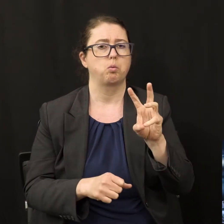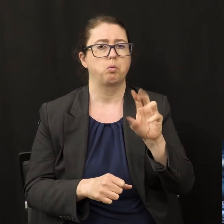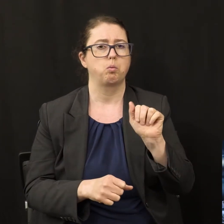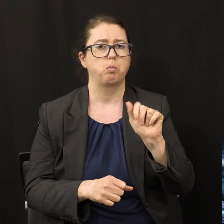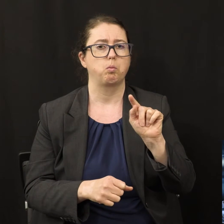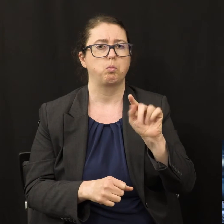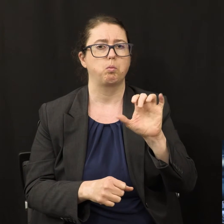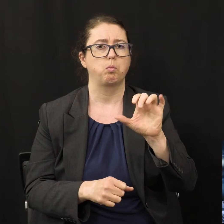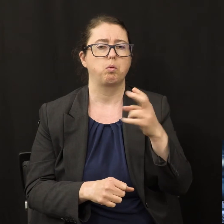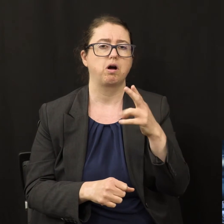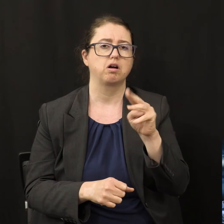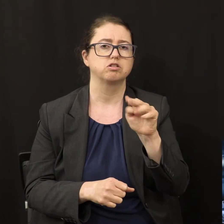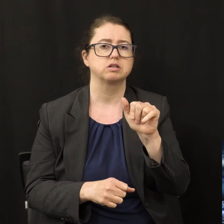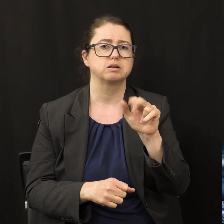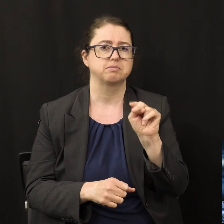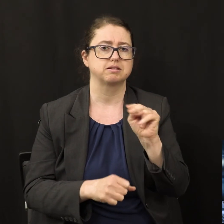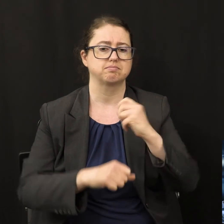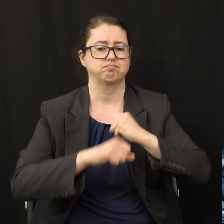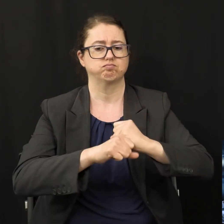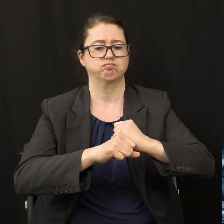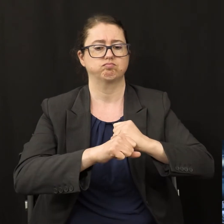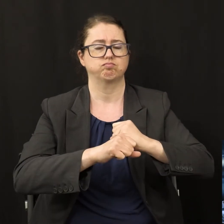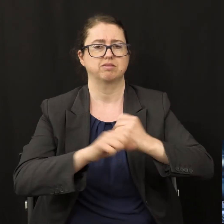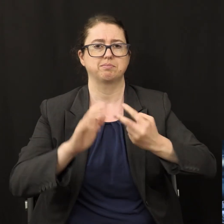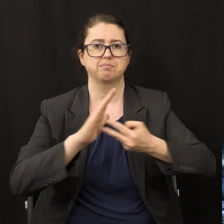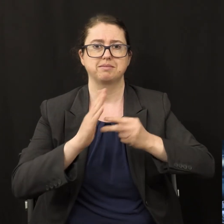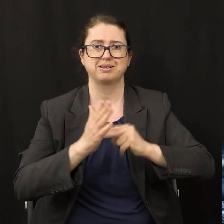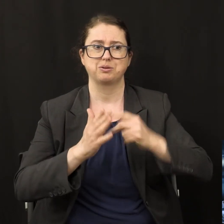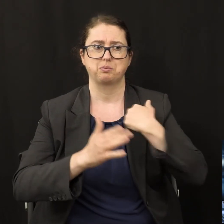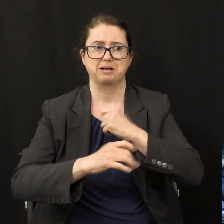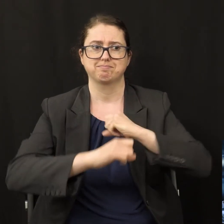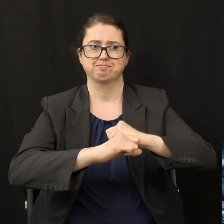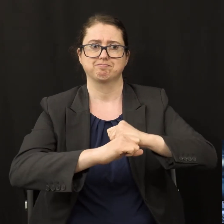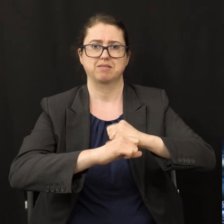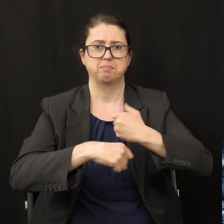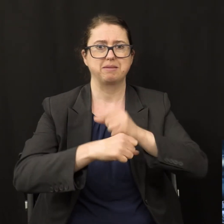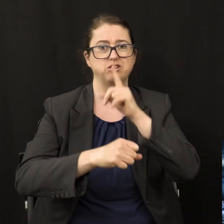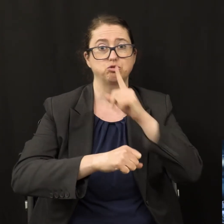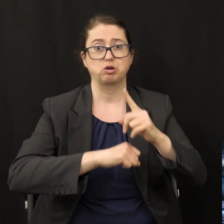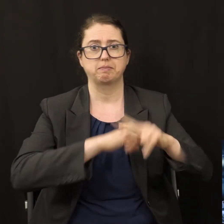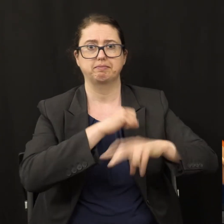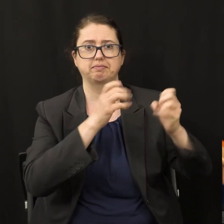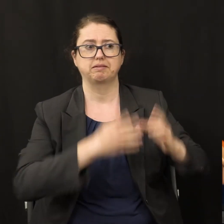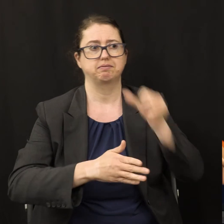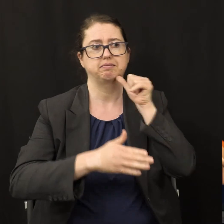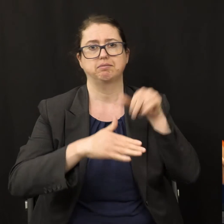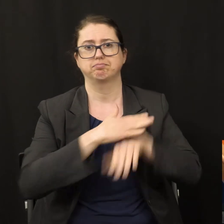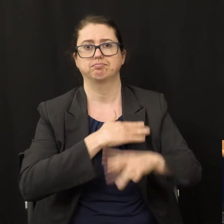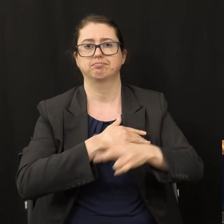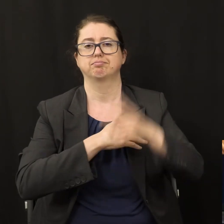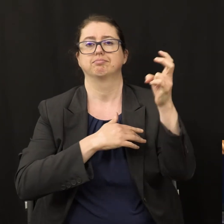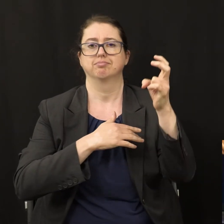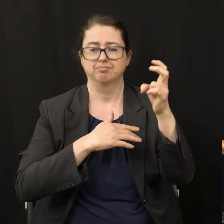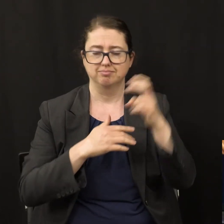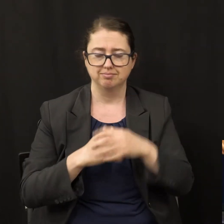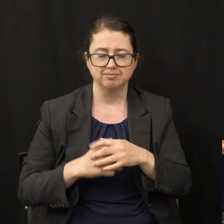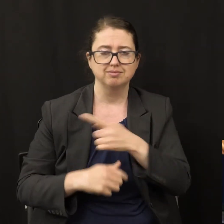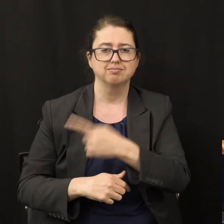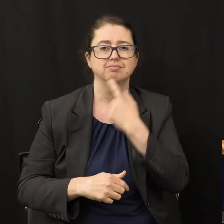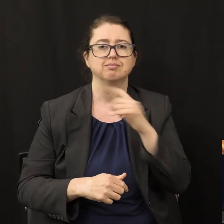That's a defensive task, isn't it? It's to defend. Make sure the thief doesn't come in. So she says, Seventh-day Adventists have been